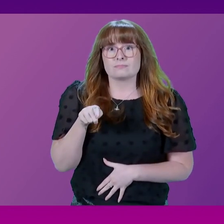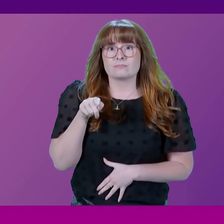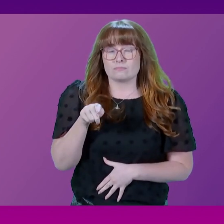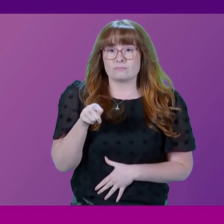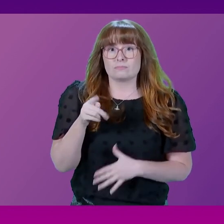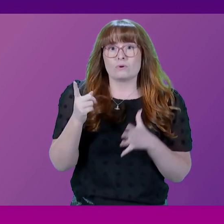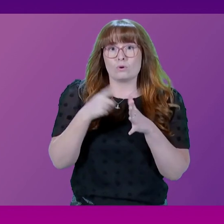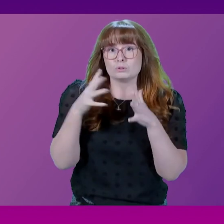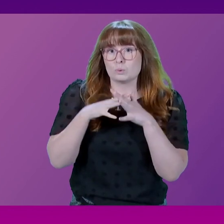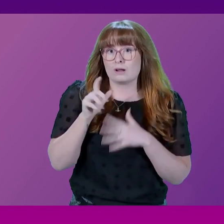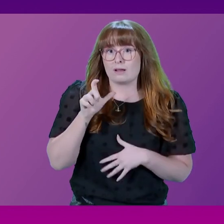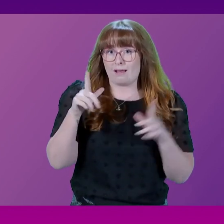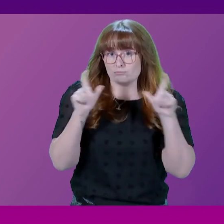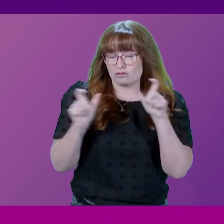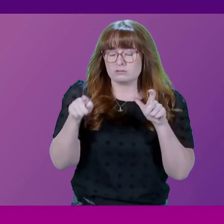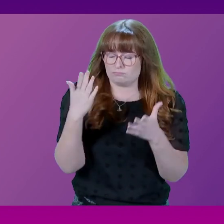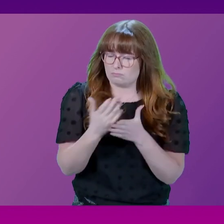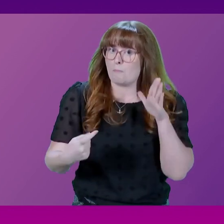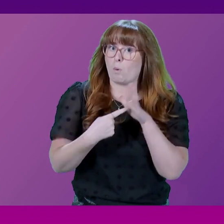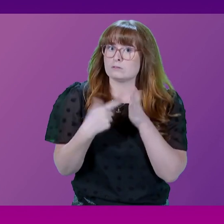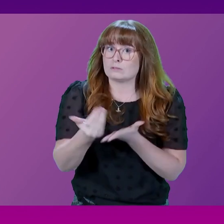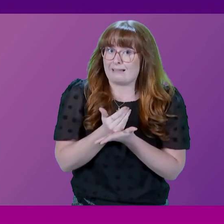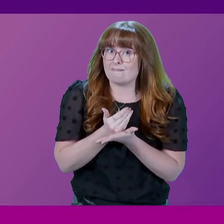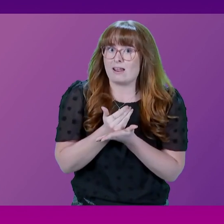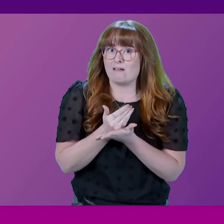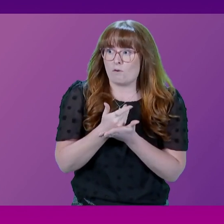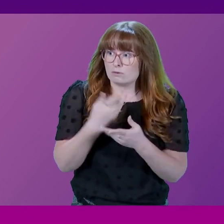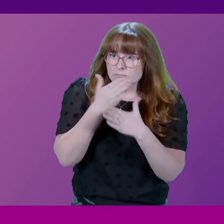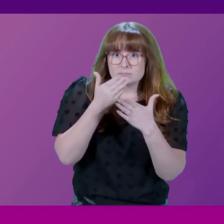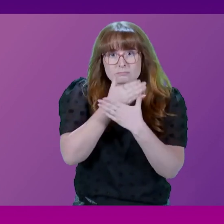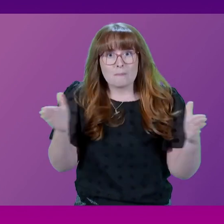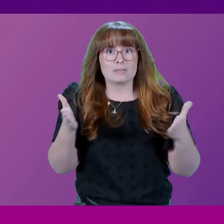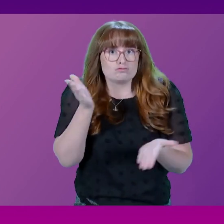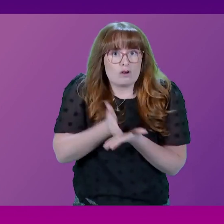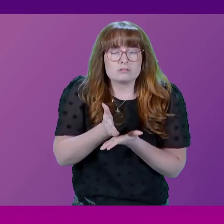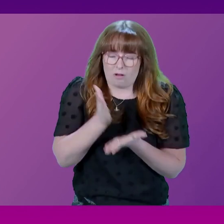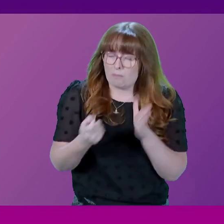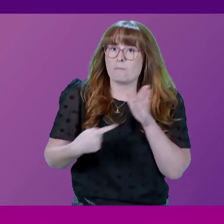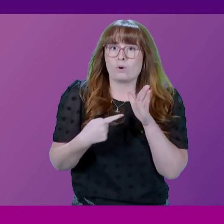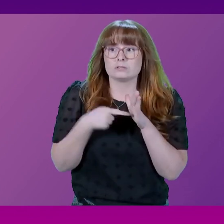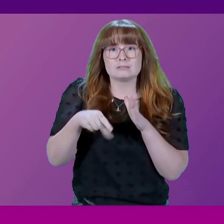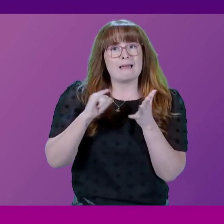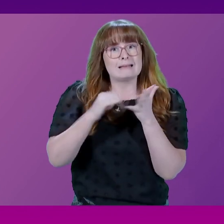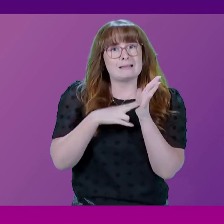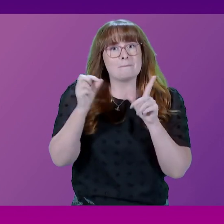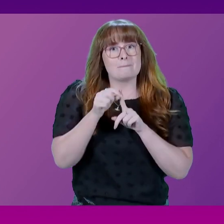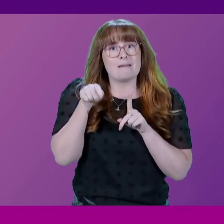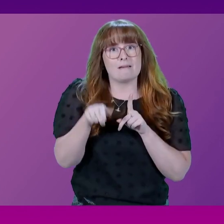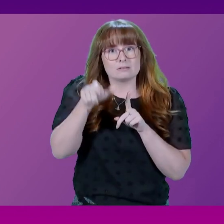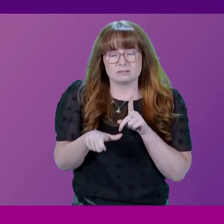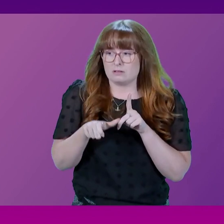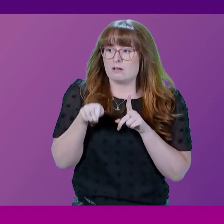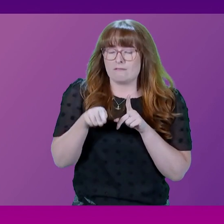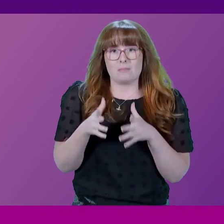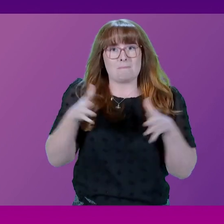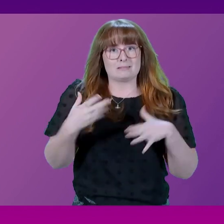vital for police officer safety and to increase public trust. The SNP have left Police Scotland as the last force in